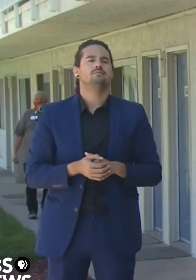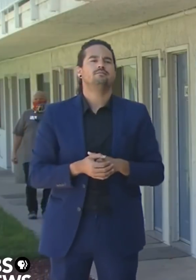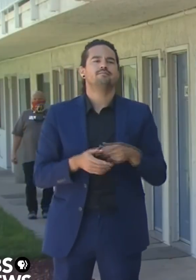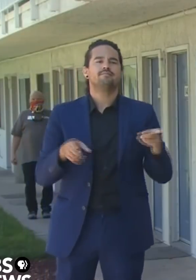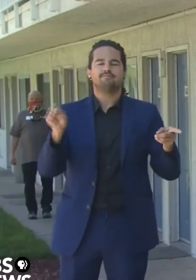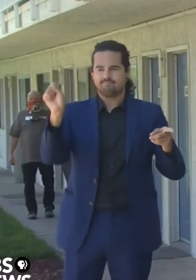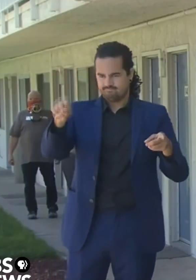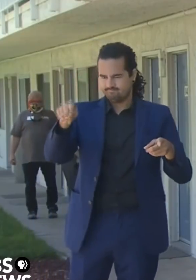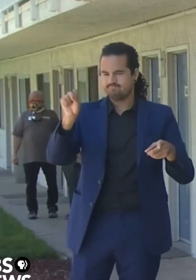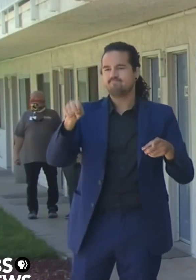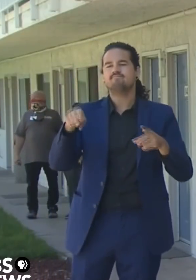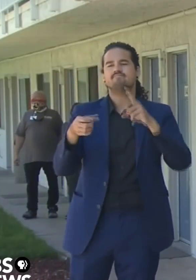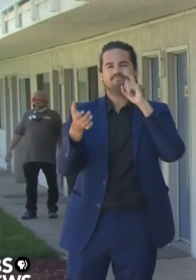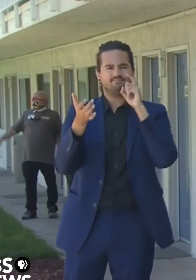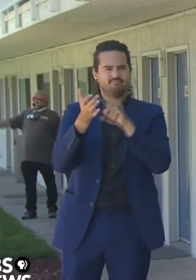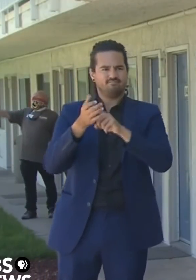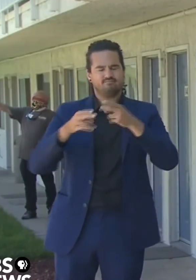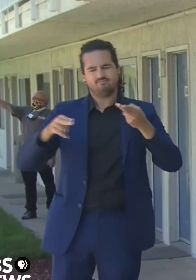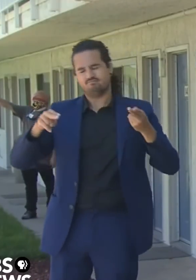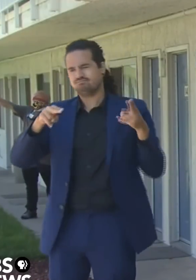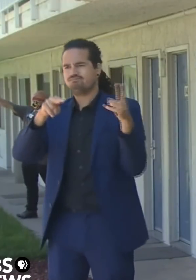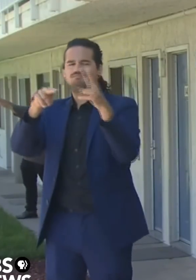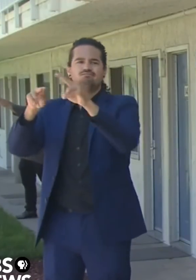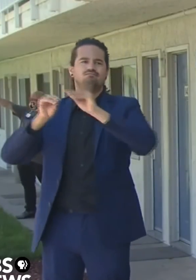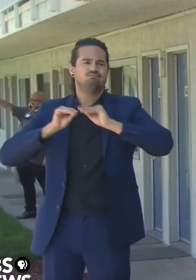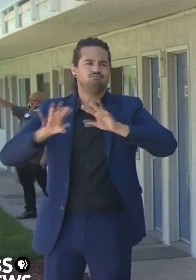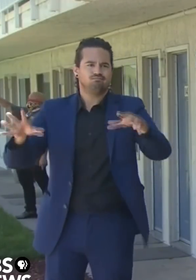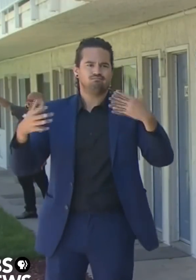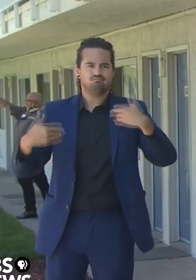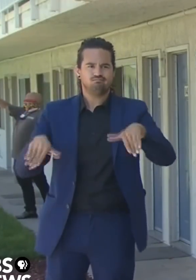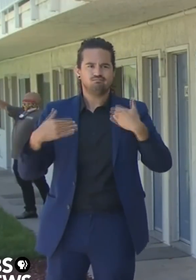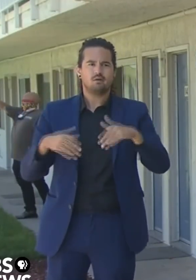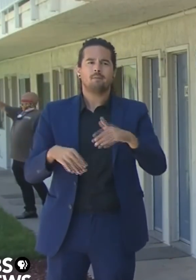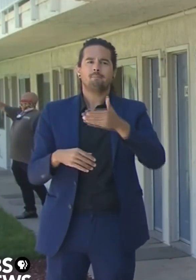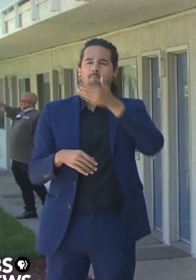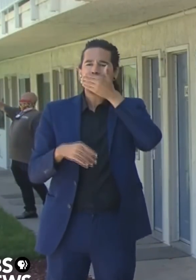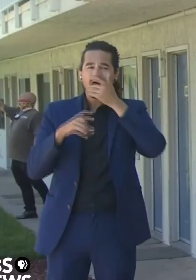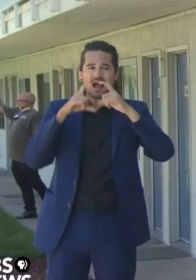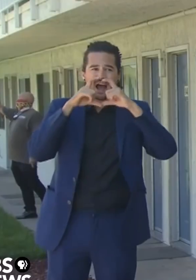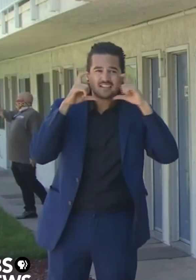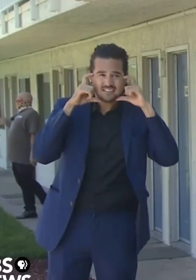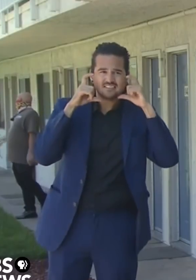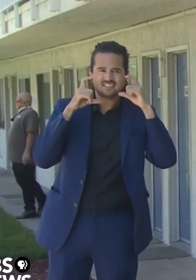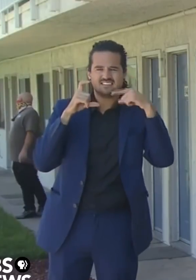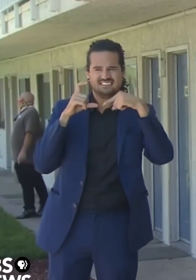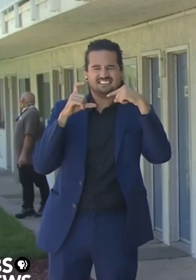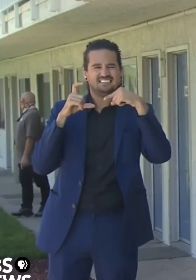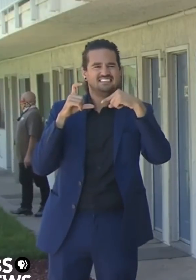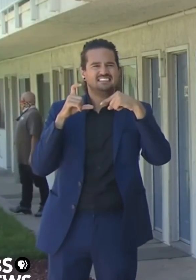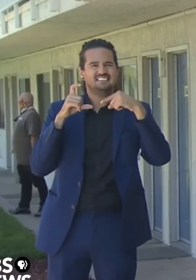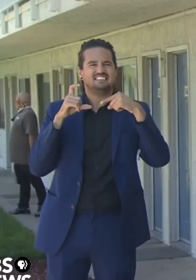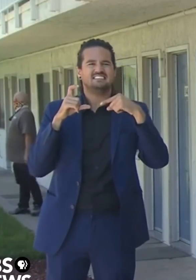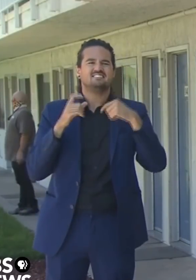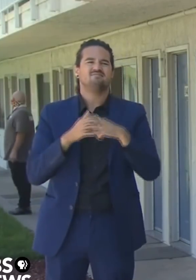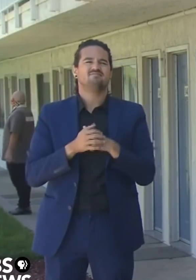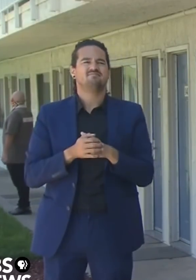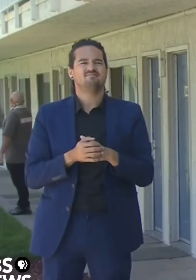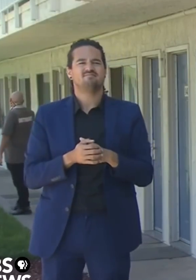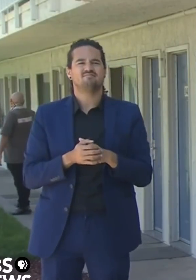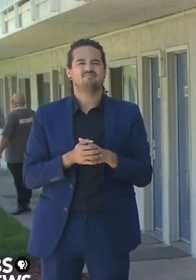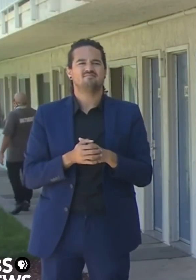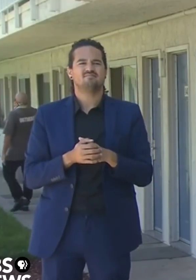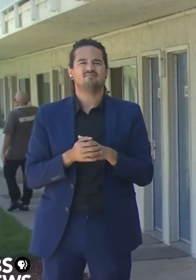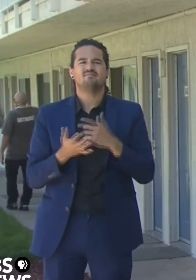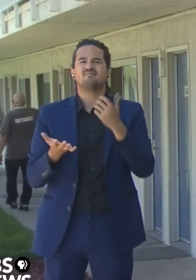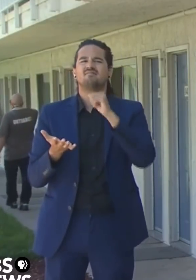important non-pharmaceutical interventions to mitigate the spread of COVID-19 in this state. As I said just a moment ago on top of